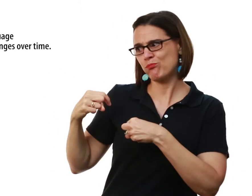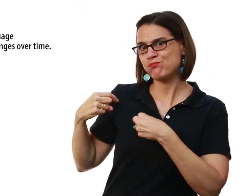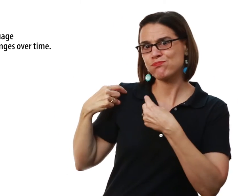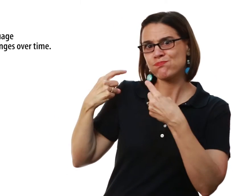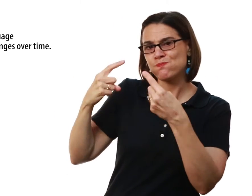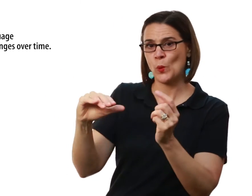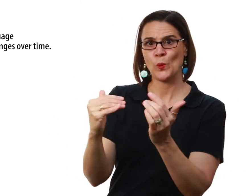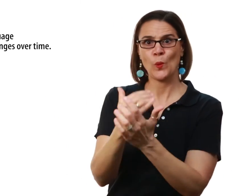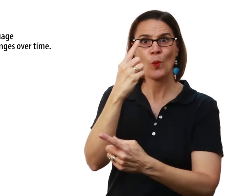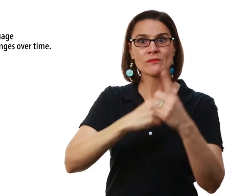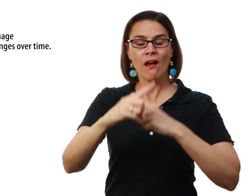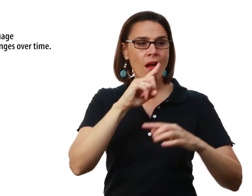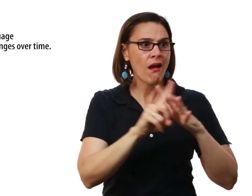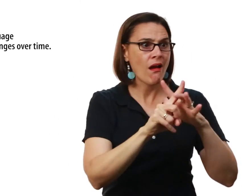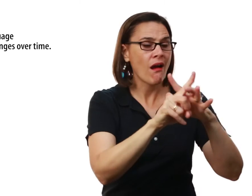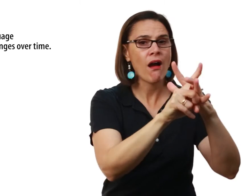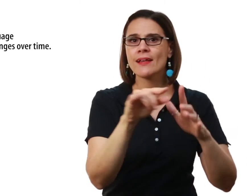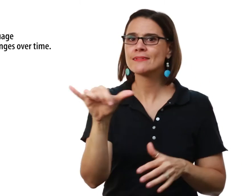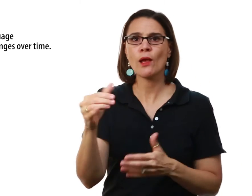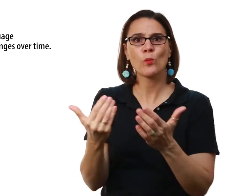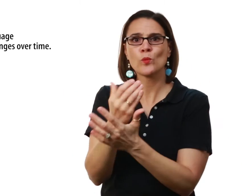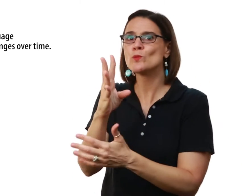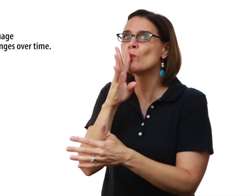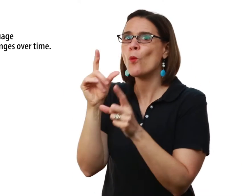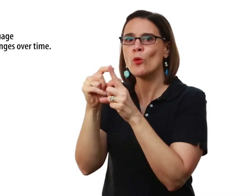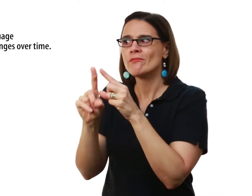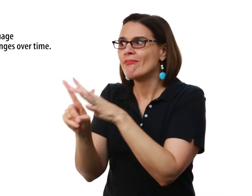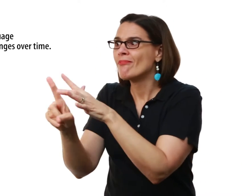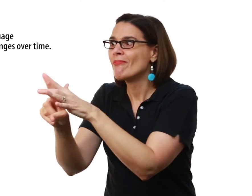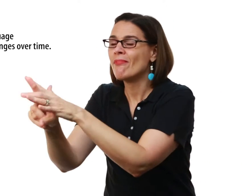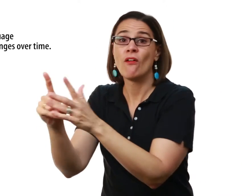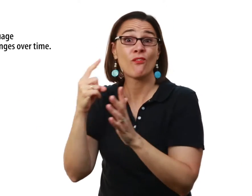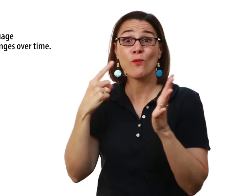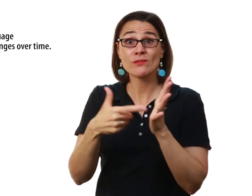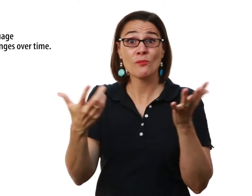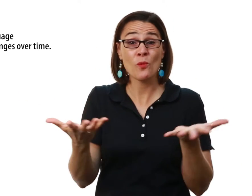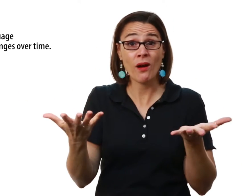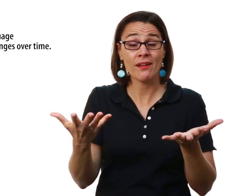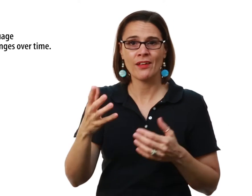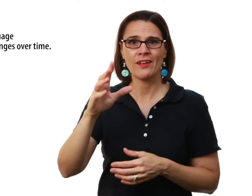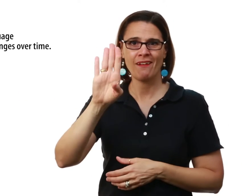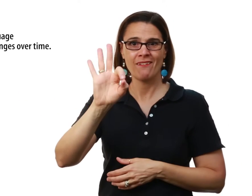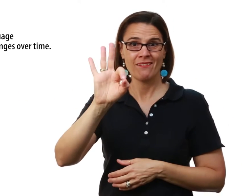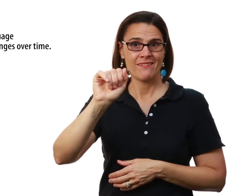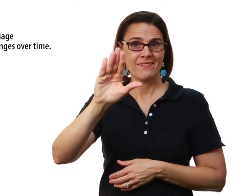and transition New signs pop up just like new spoken words pop up in the languages For example, Facebook,